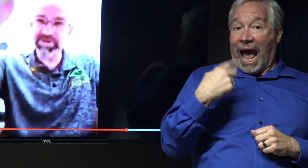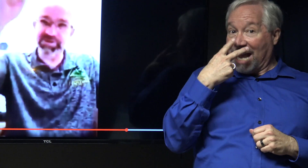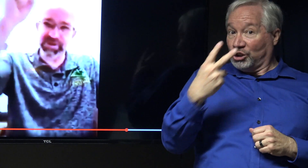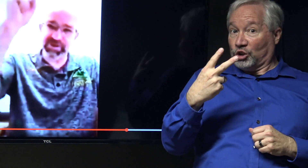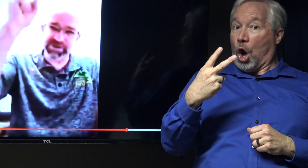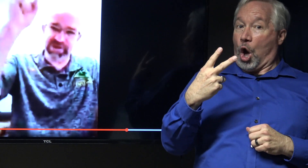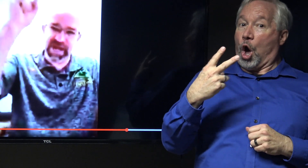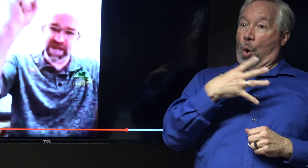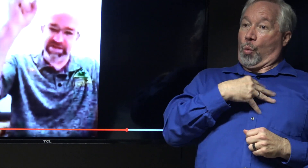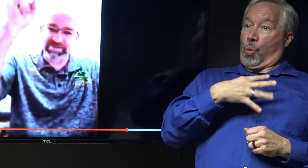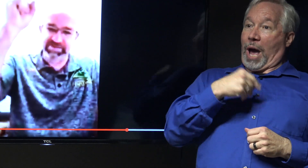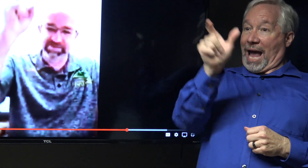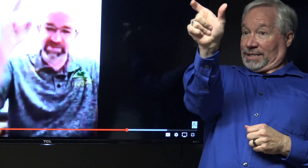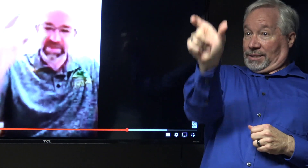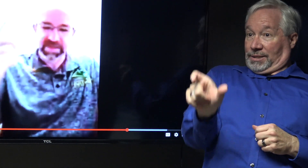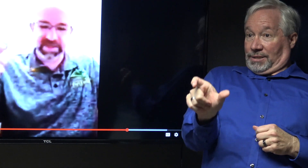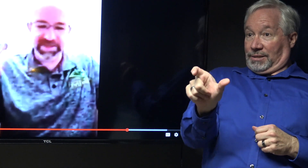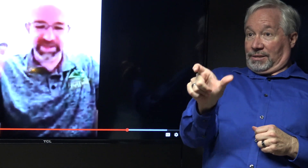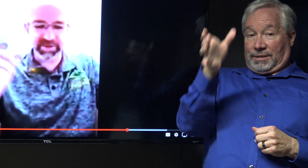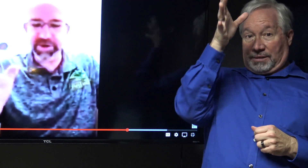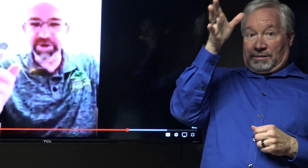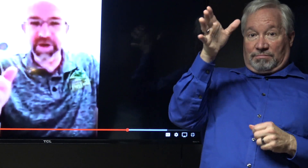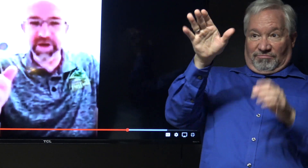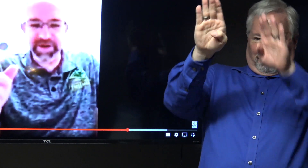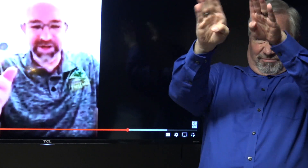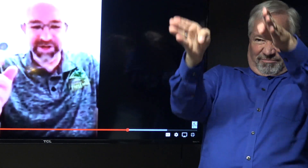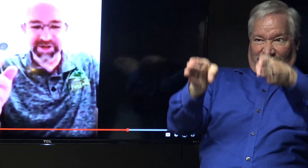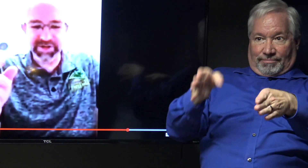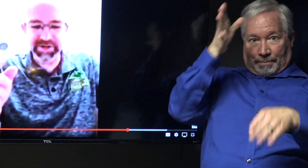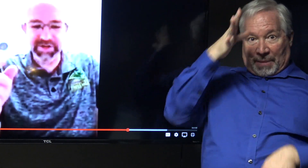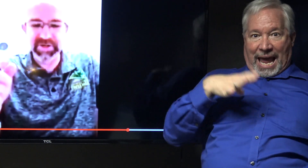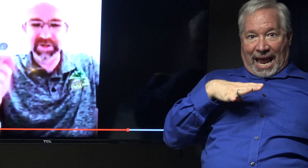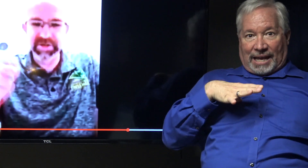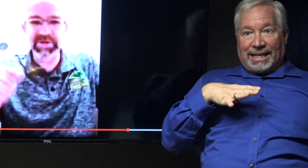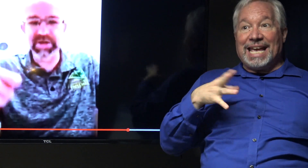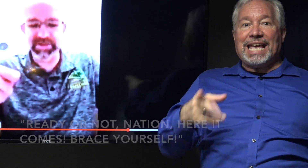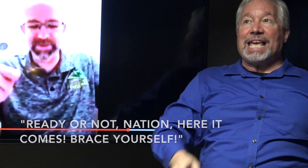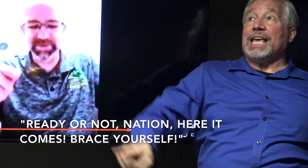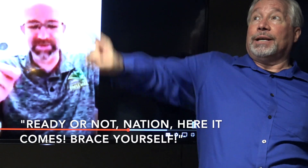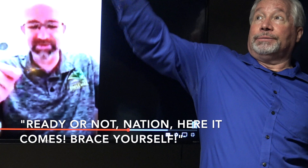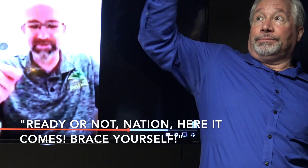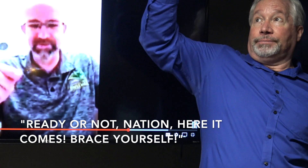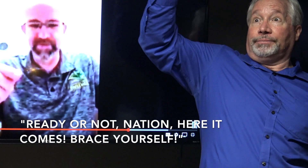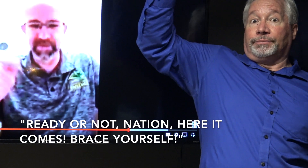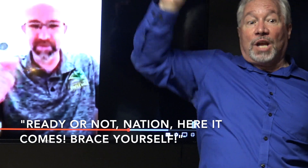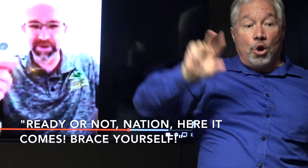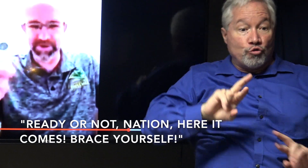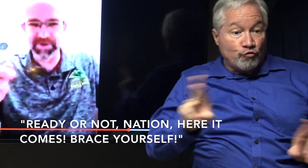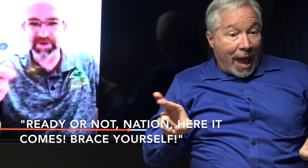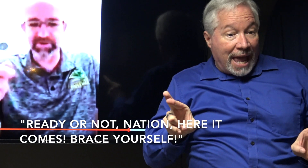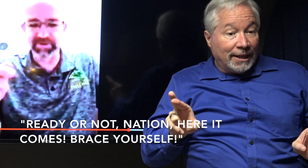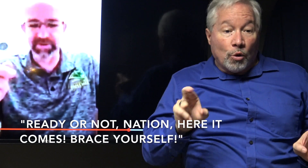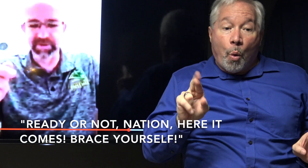Raise the finger to the sky. And he said, ready or not, nation here it comes. Brace yourself.